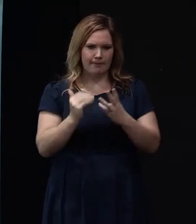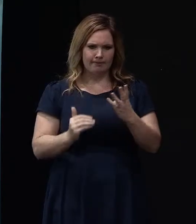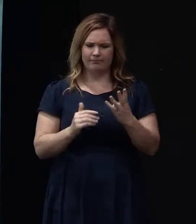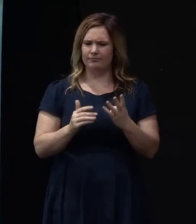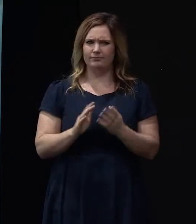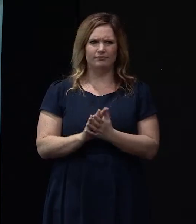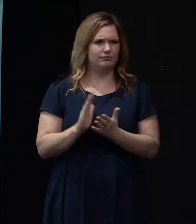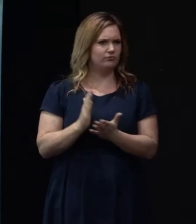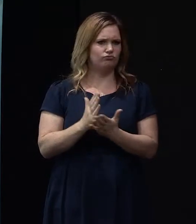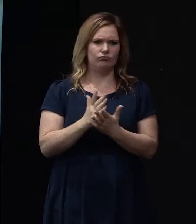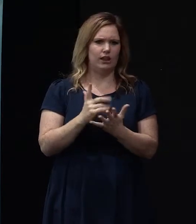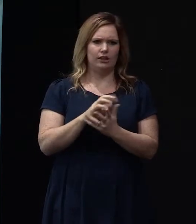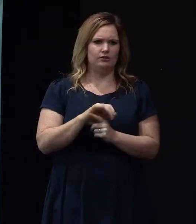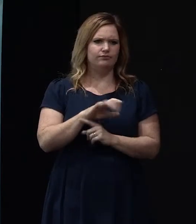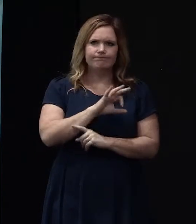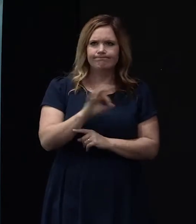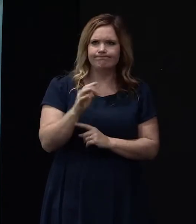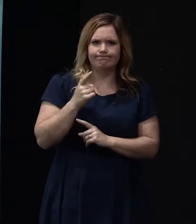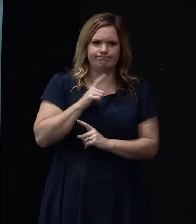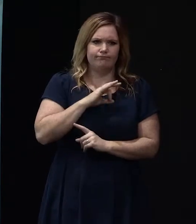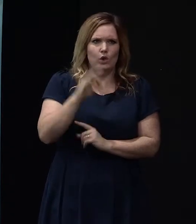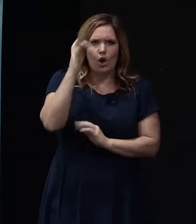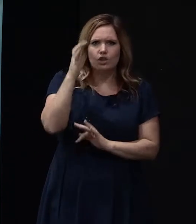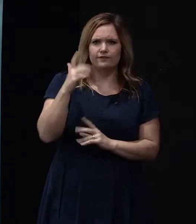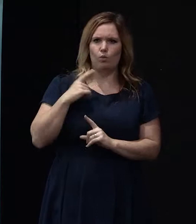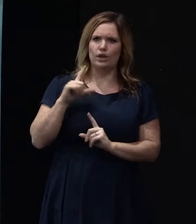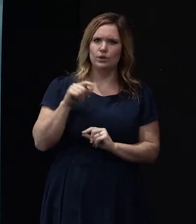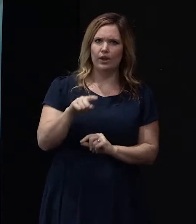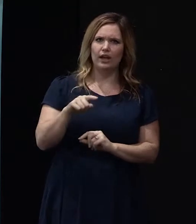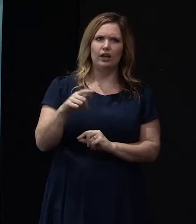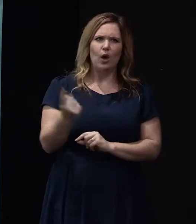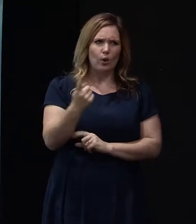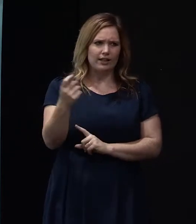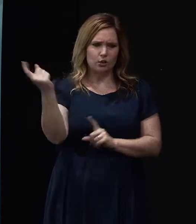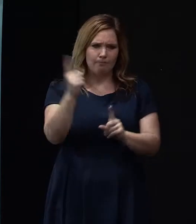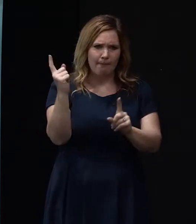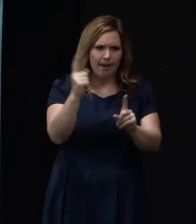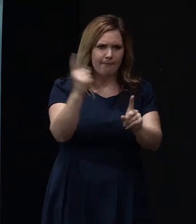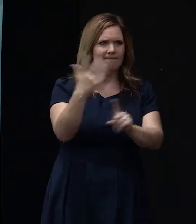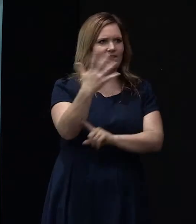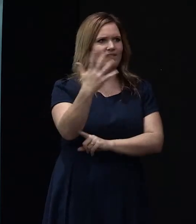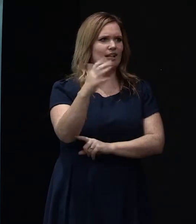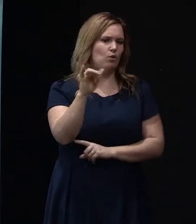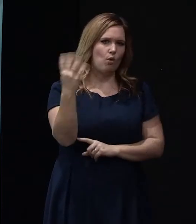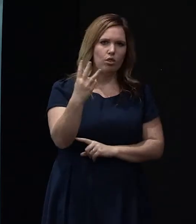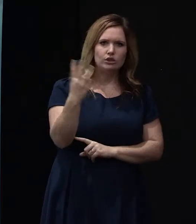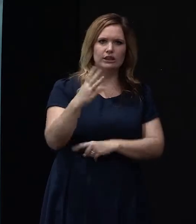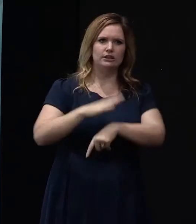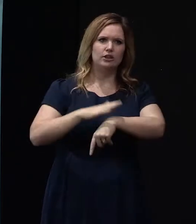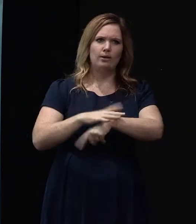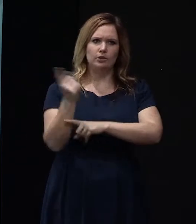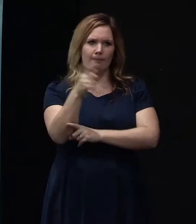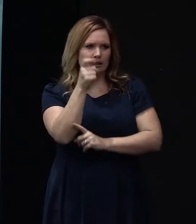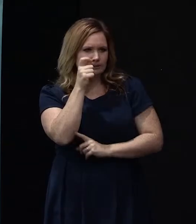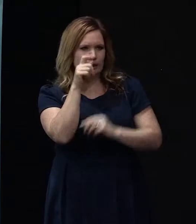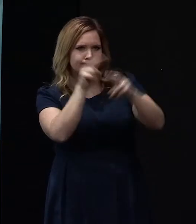gets beyond any realm of sensibility. I mean, who has to go back 15 or 13 or 15 times to inspect the building? And then they're